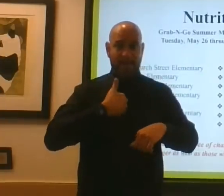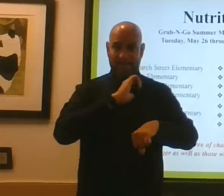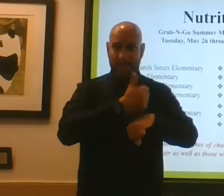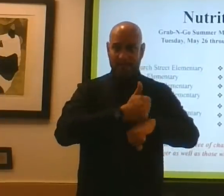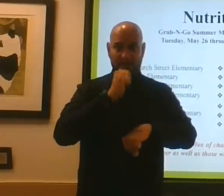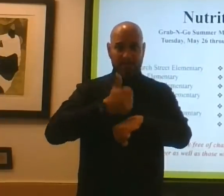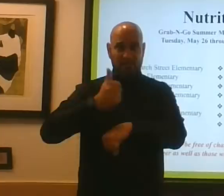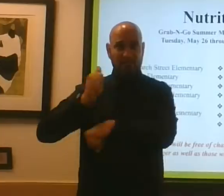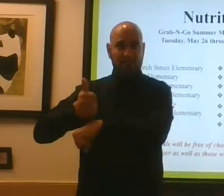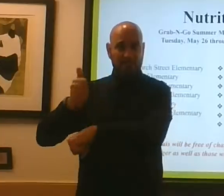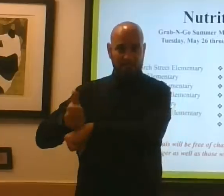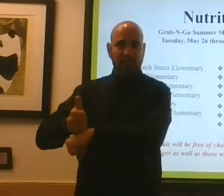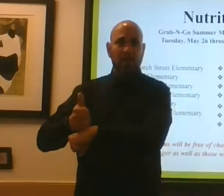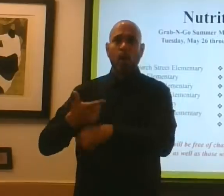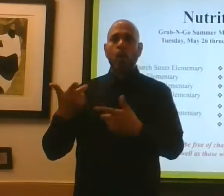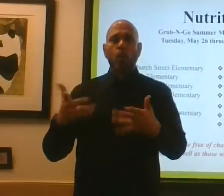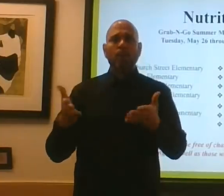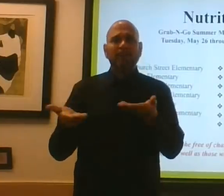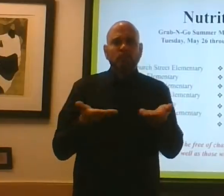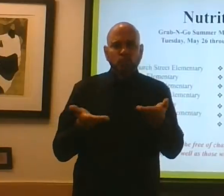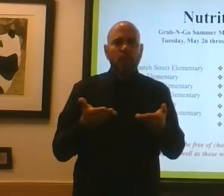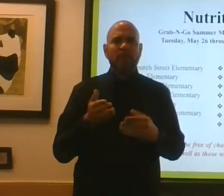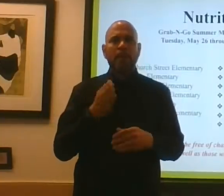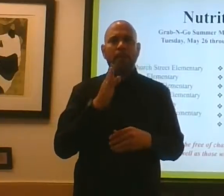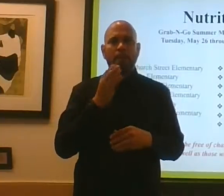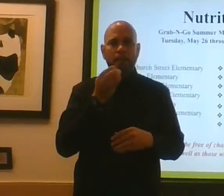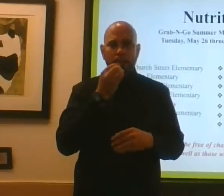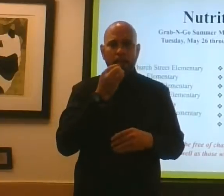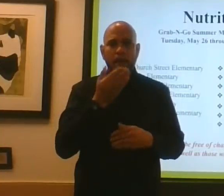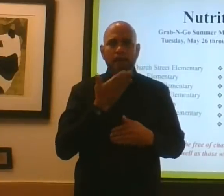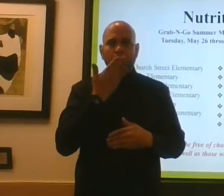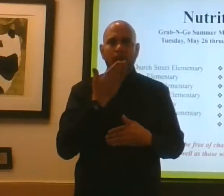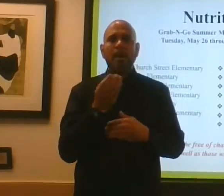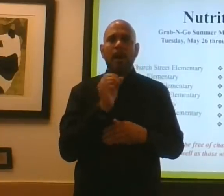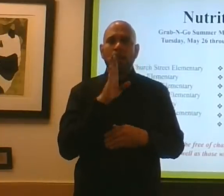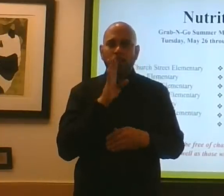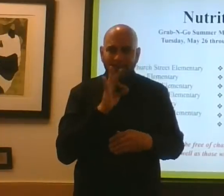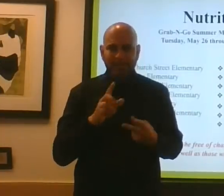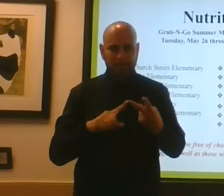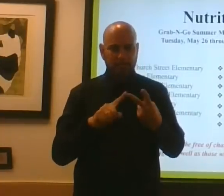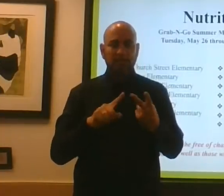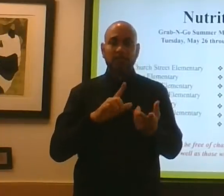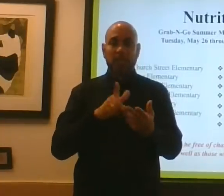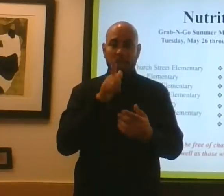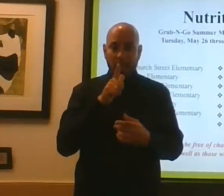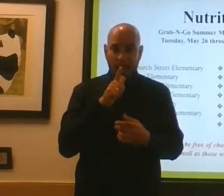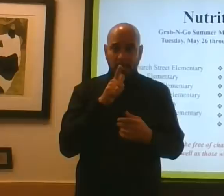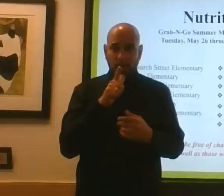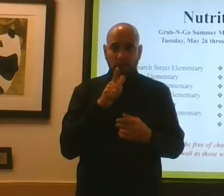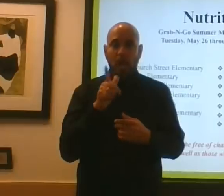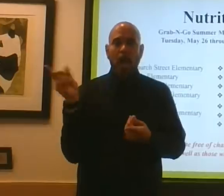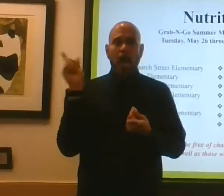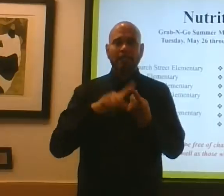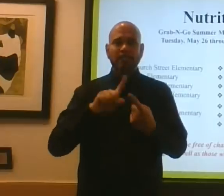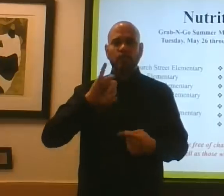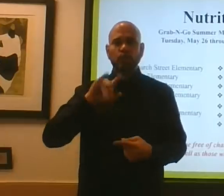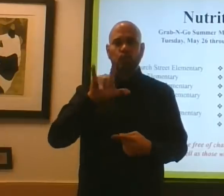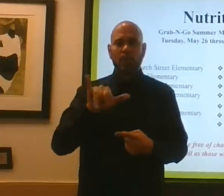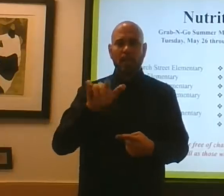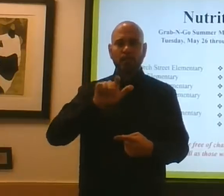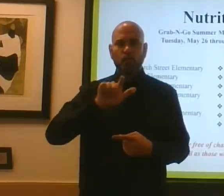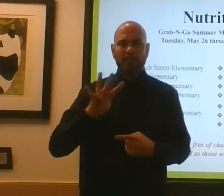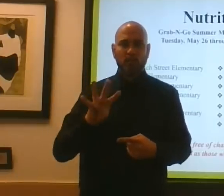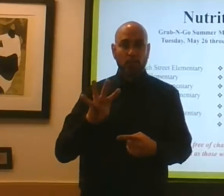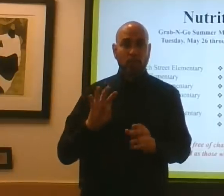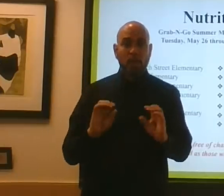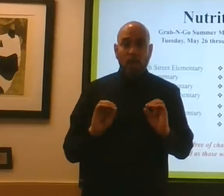We're serving meals breakfast and lunch from 9 to 12 until July 24. There's no reason for any